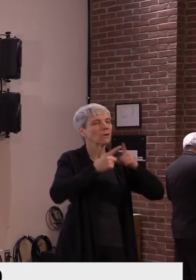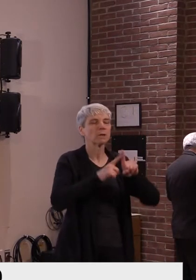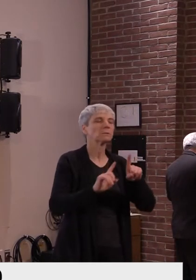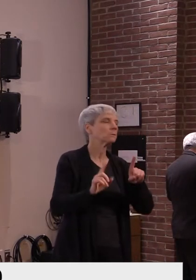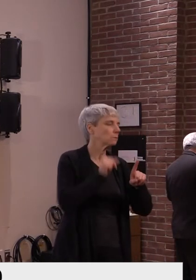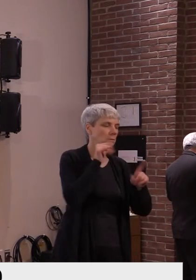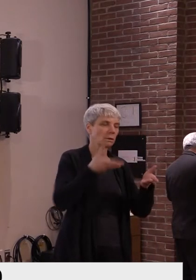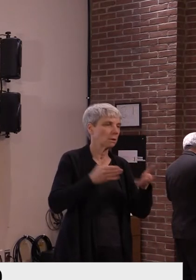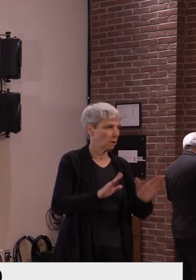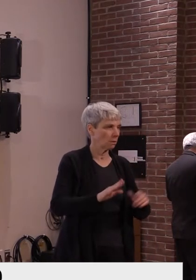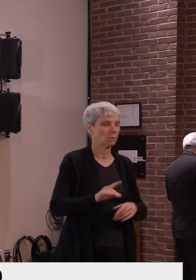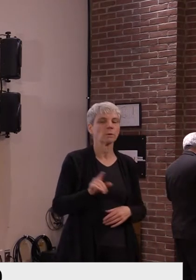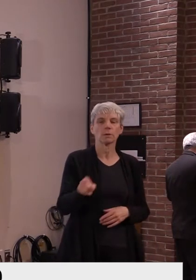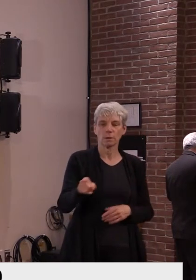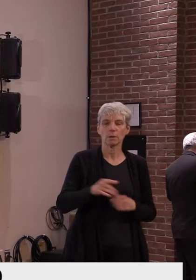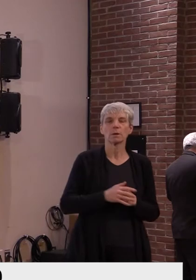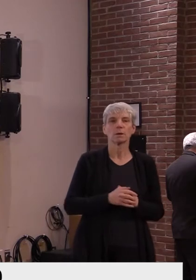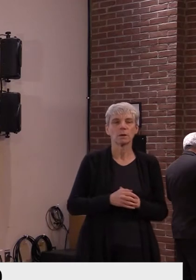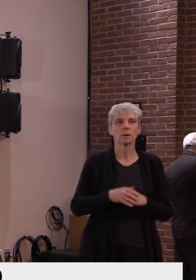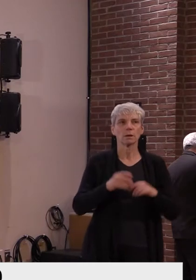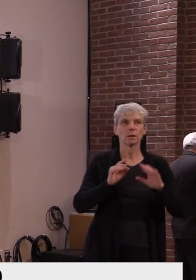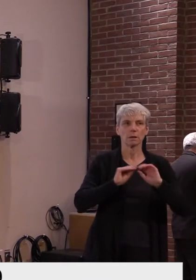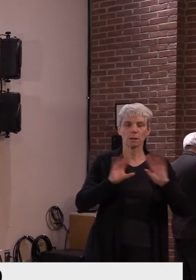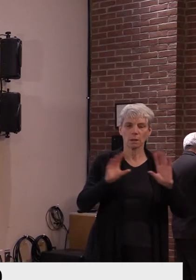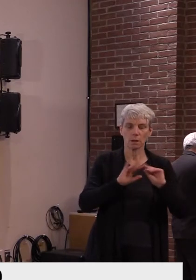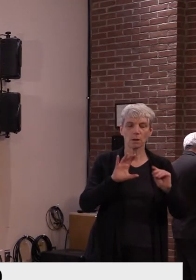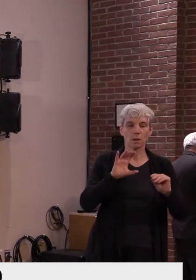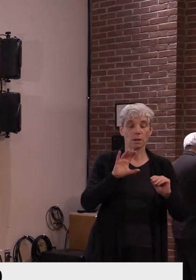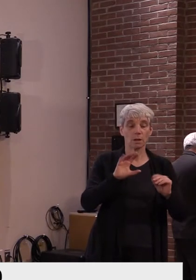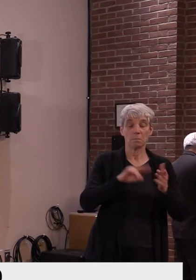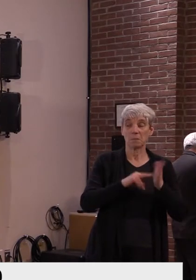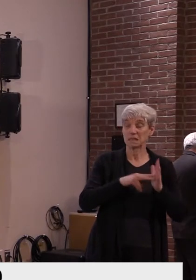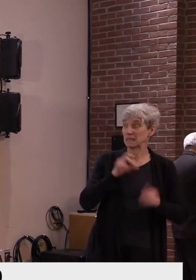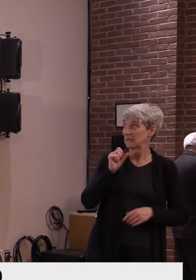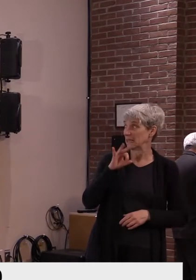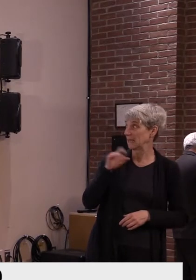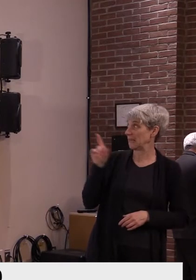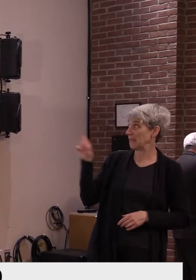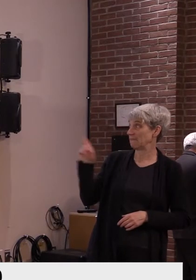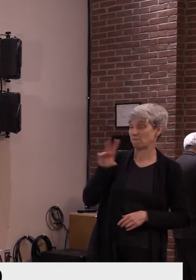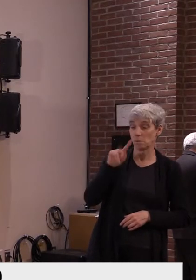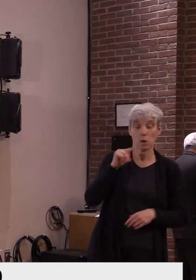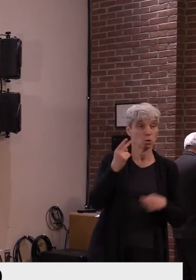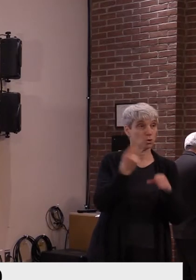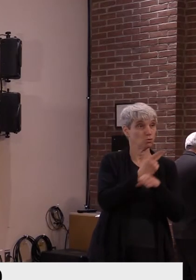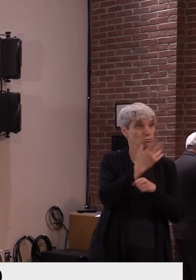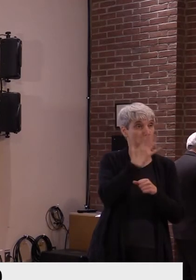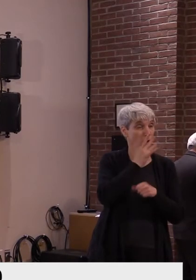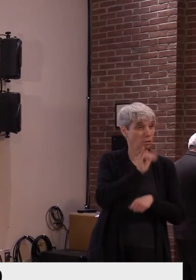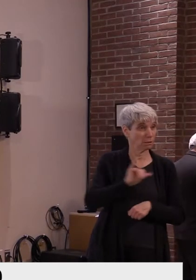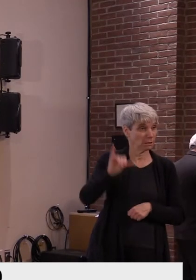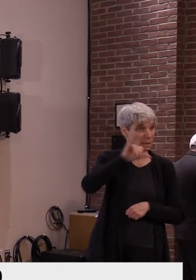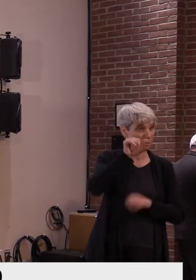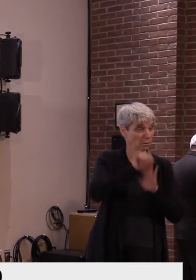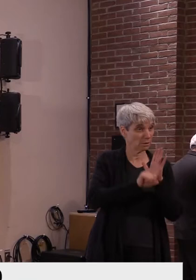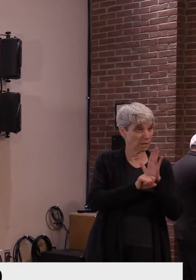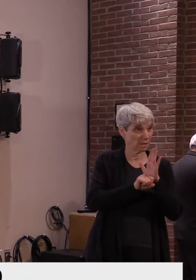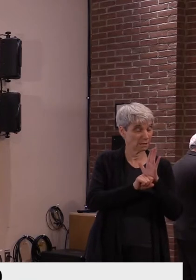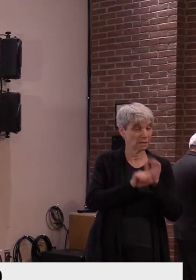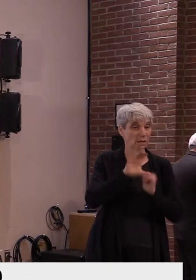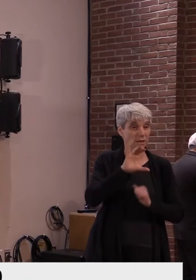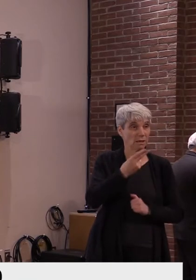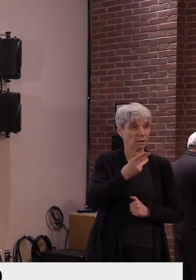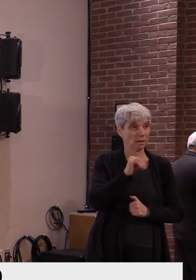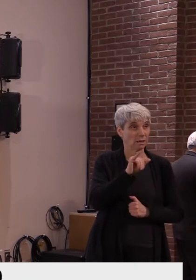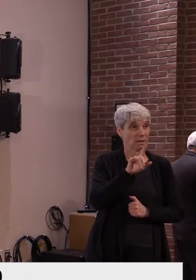It's also true, Mike, that Jindon County would be bright red too, if that were the color we used for Vermont counties. Yeah, so, um,